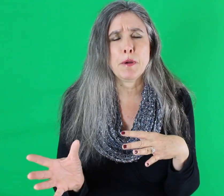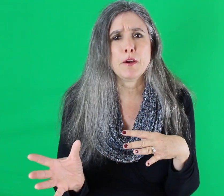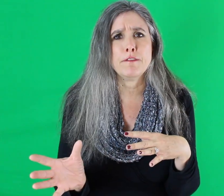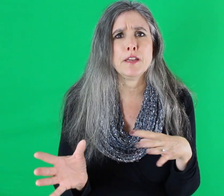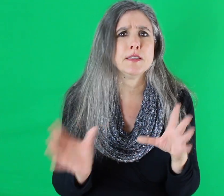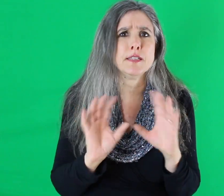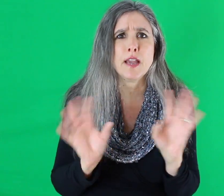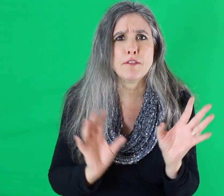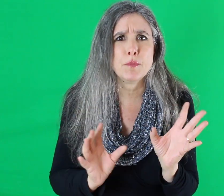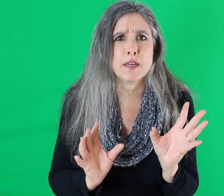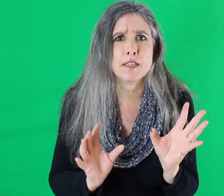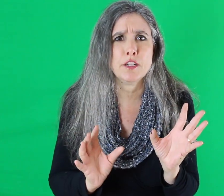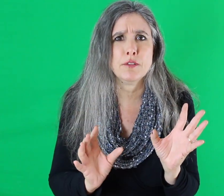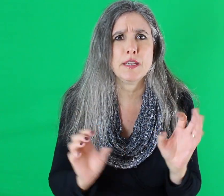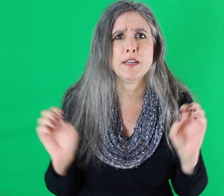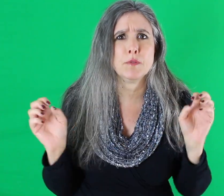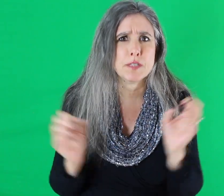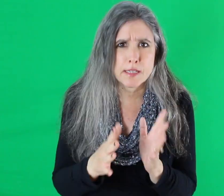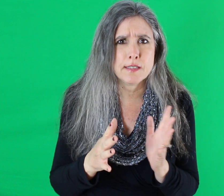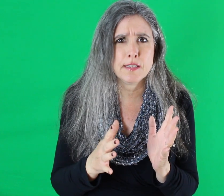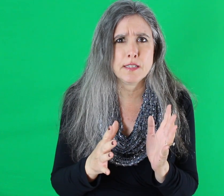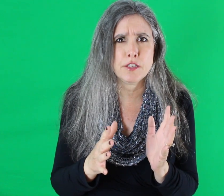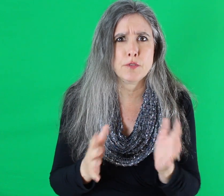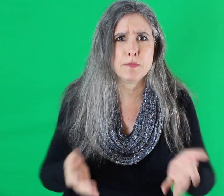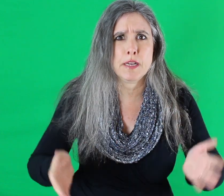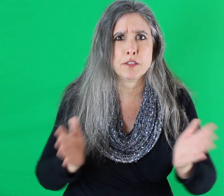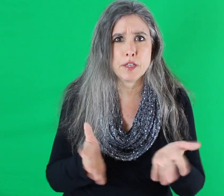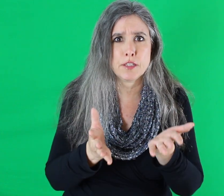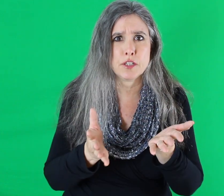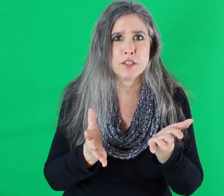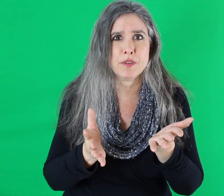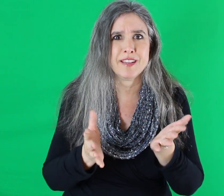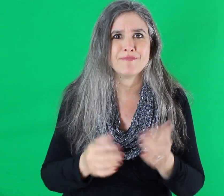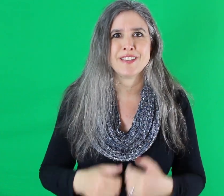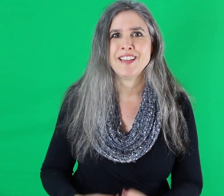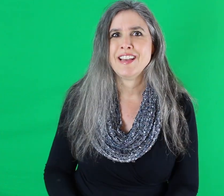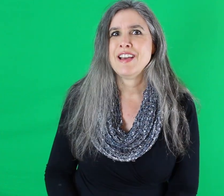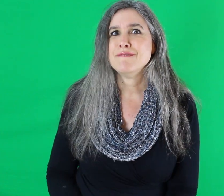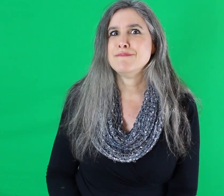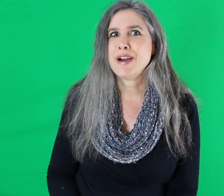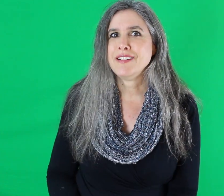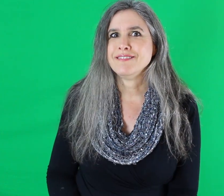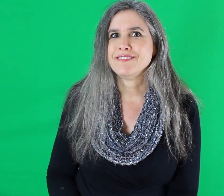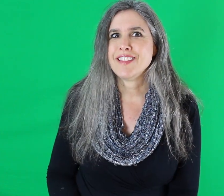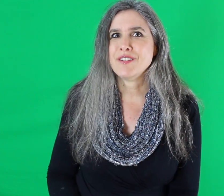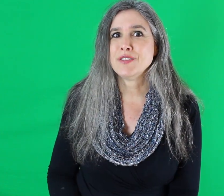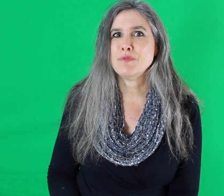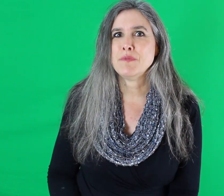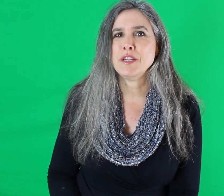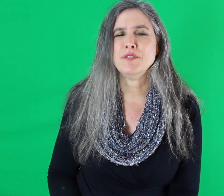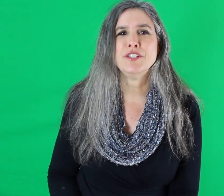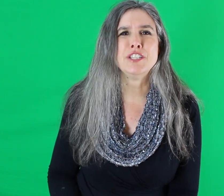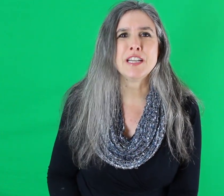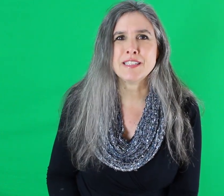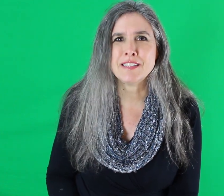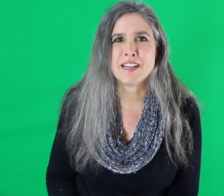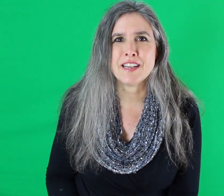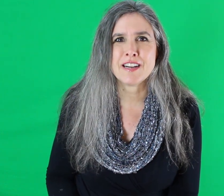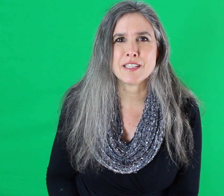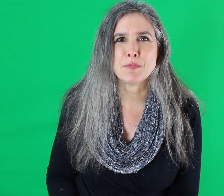perfect. And everyone had agreed and it was a consensus agreement. And so he started to read it. But there was a woman who had just sung a gospel